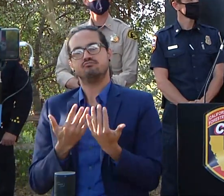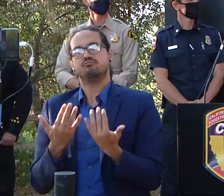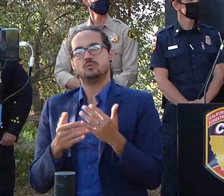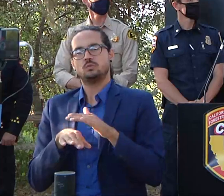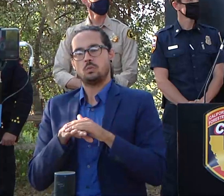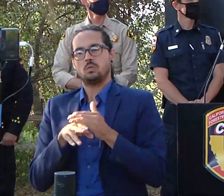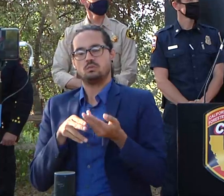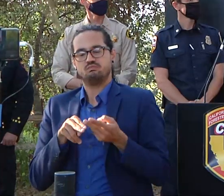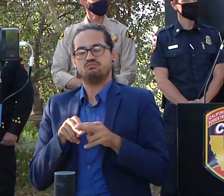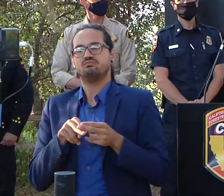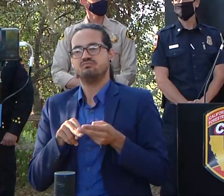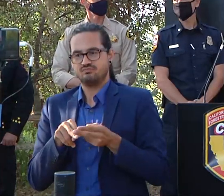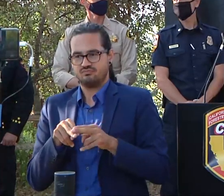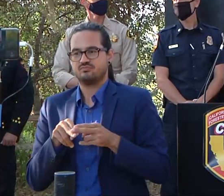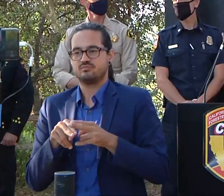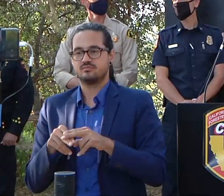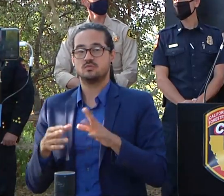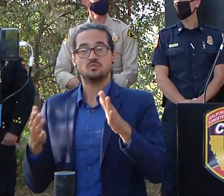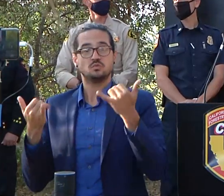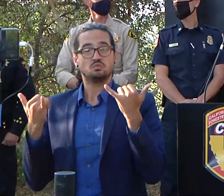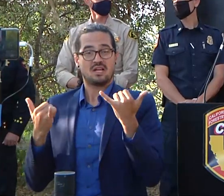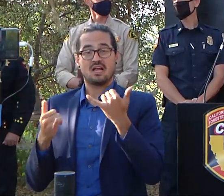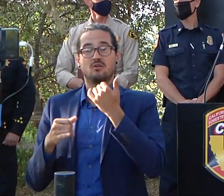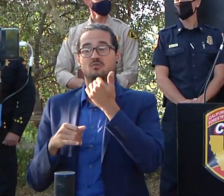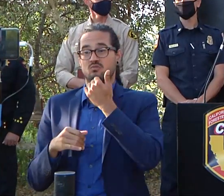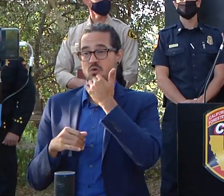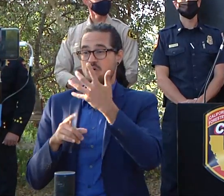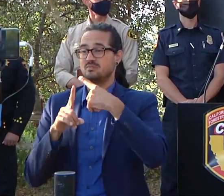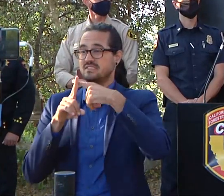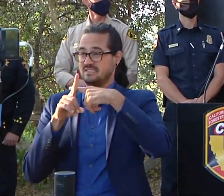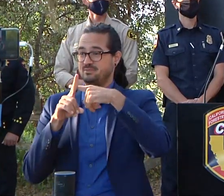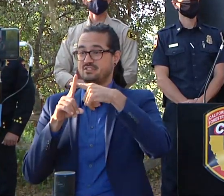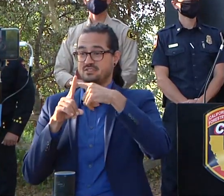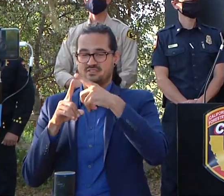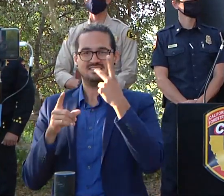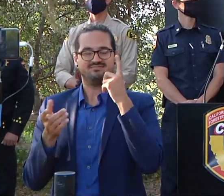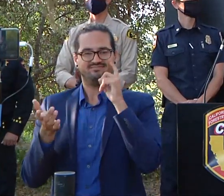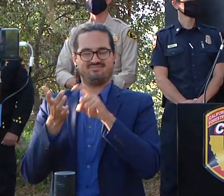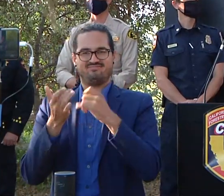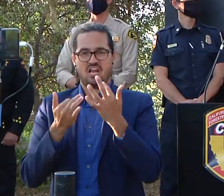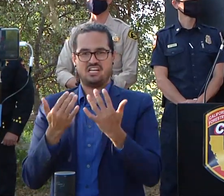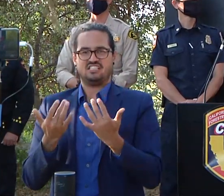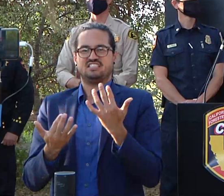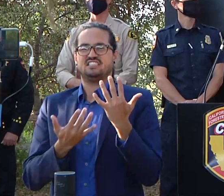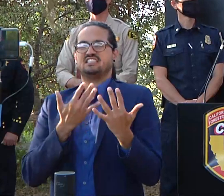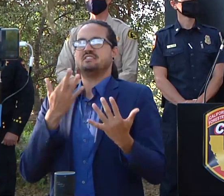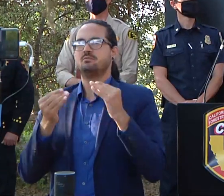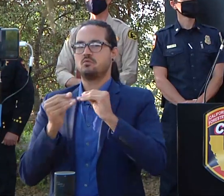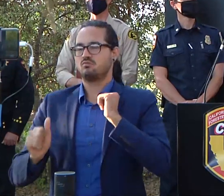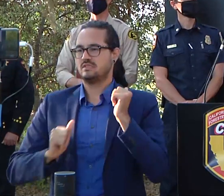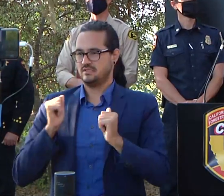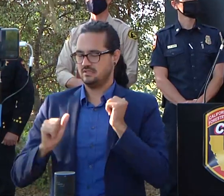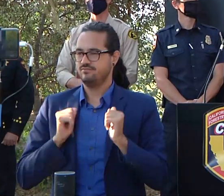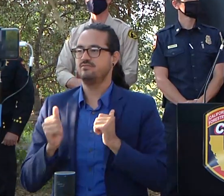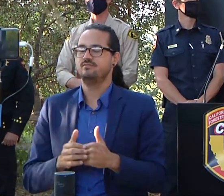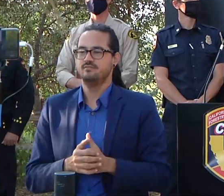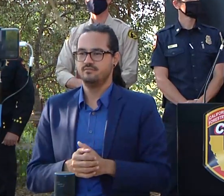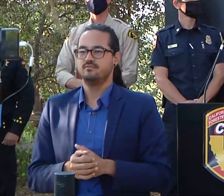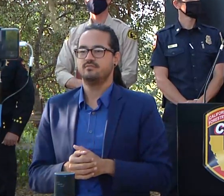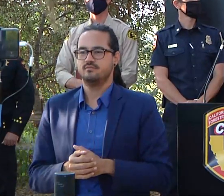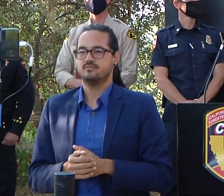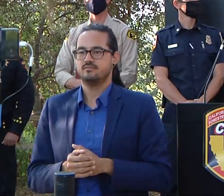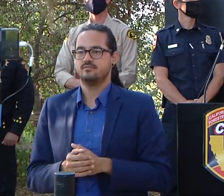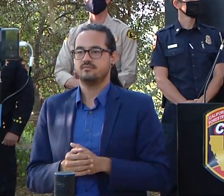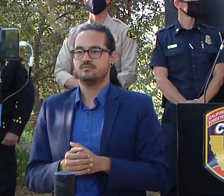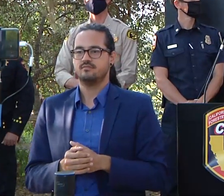it heated up today and warmed up we did see a little bit increase in the fire activity i was able to uh do a reconnaissance flight first one i've been able to do